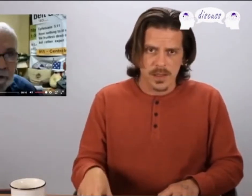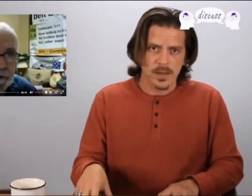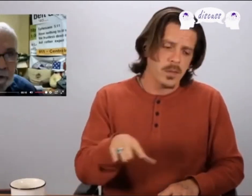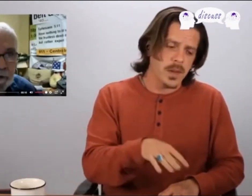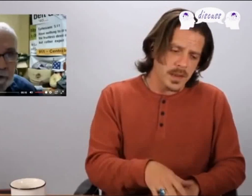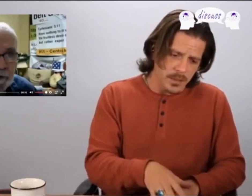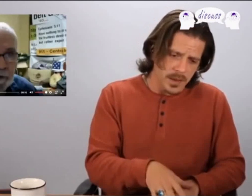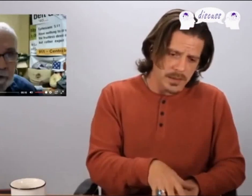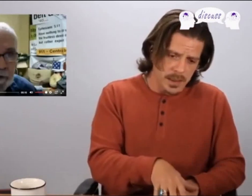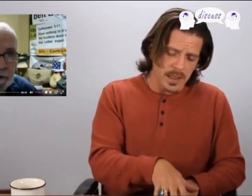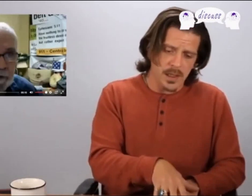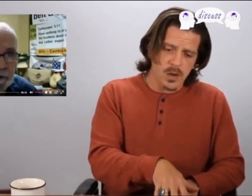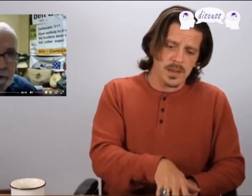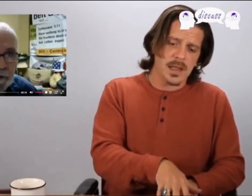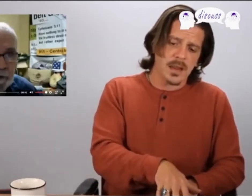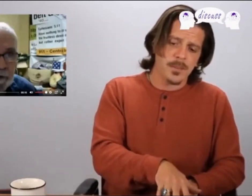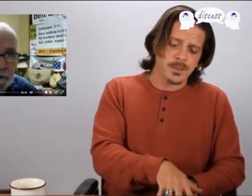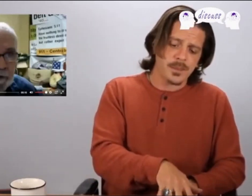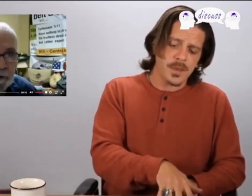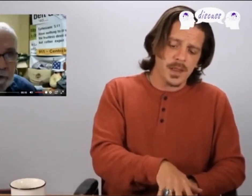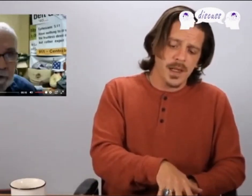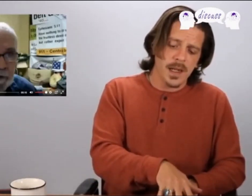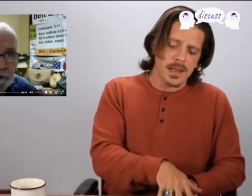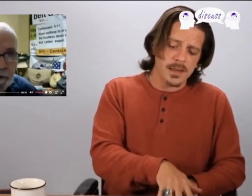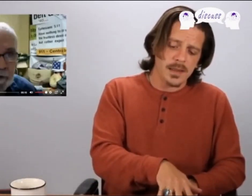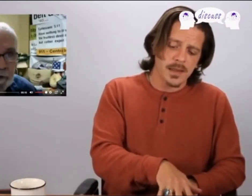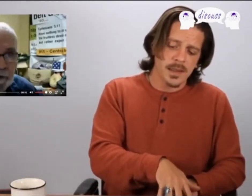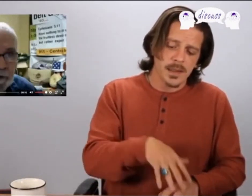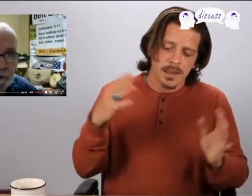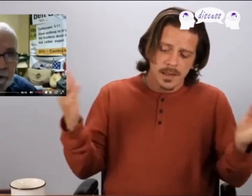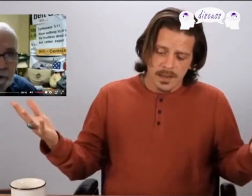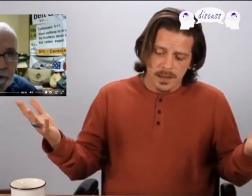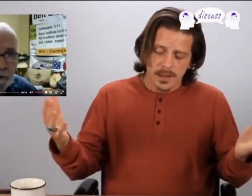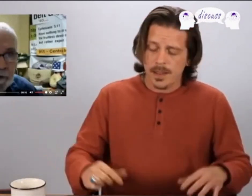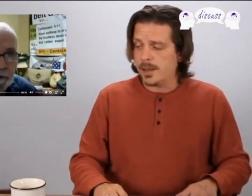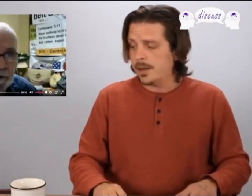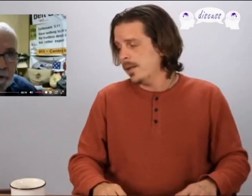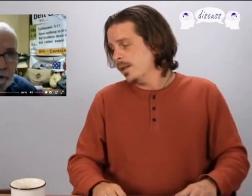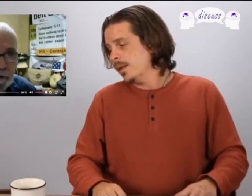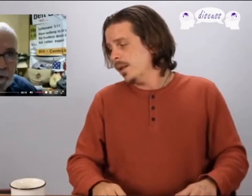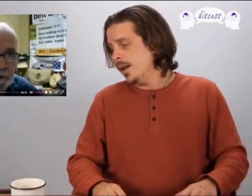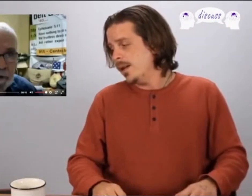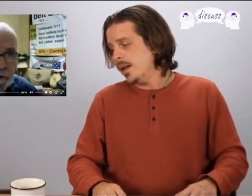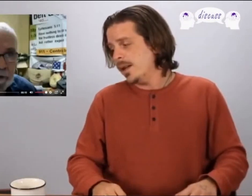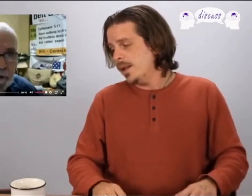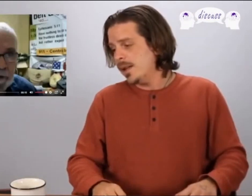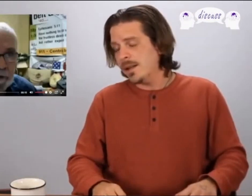with Timothy Timothy home set and yeah I think that's